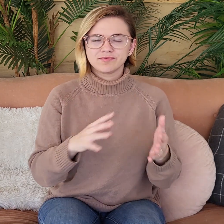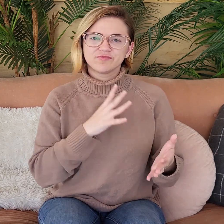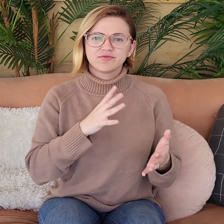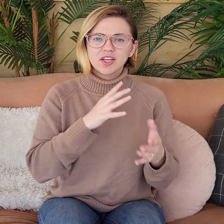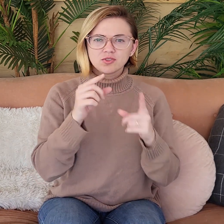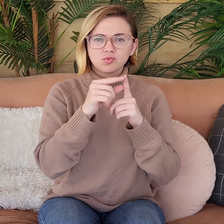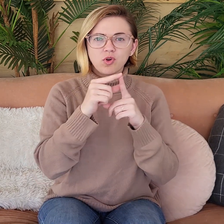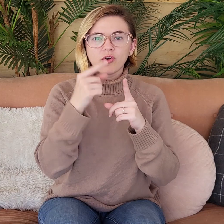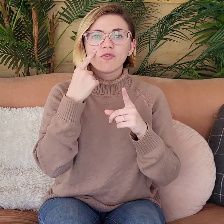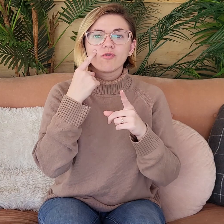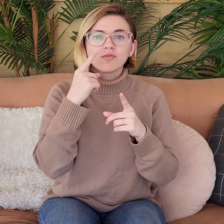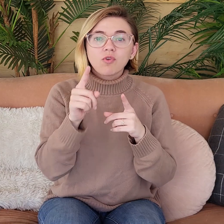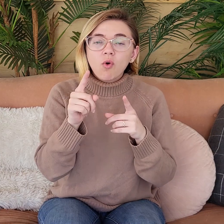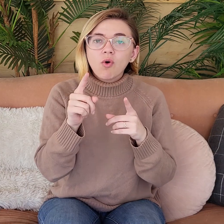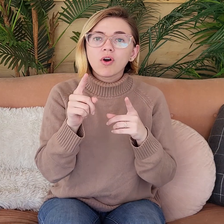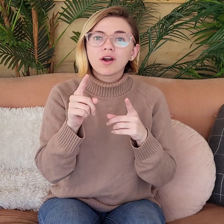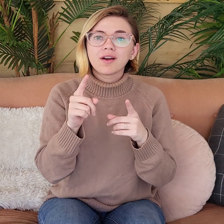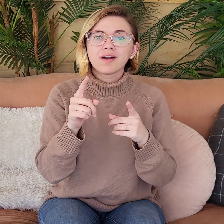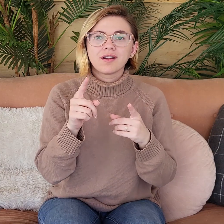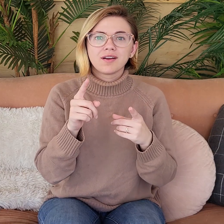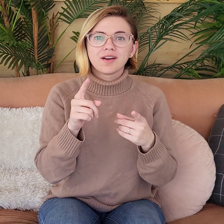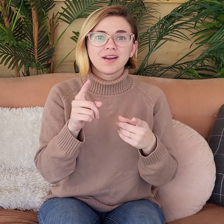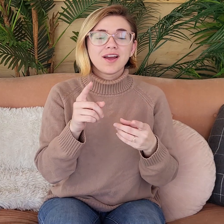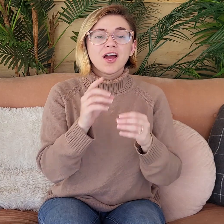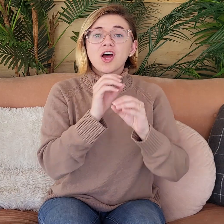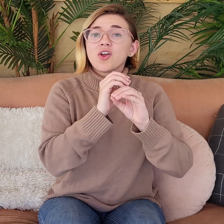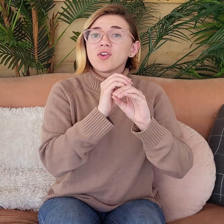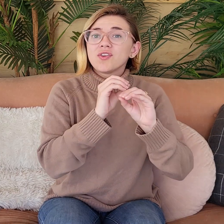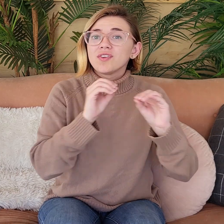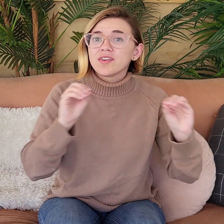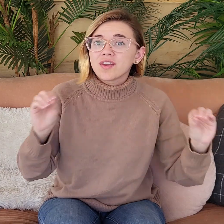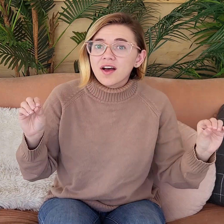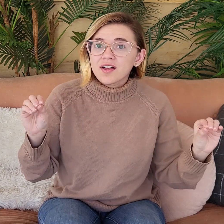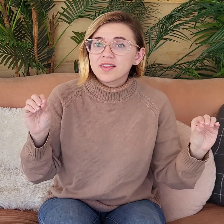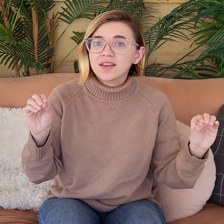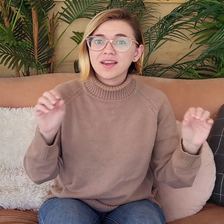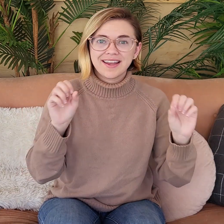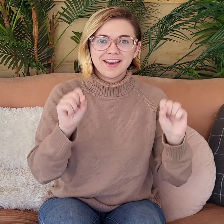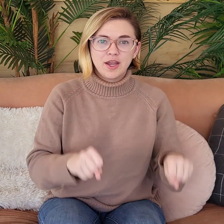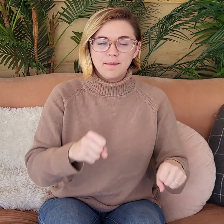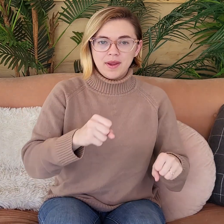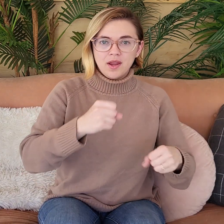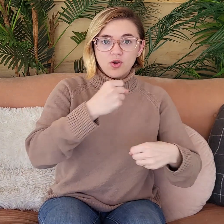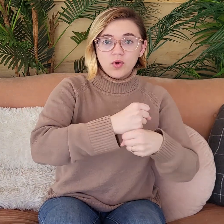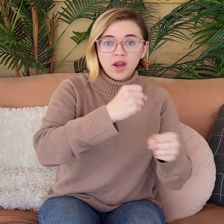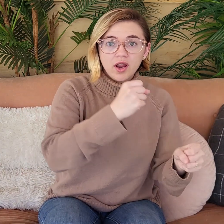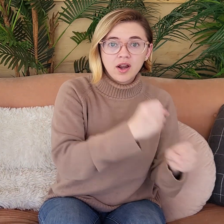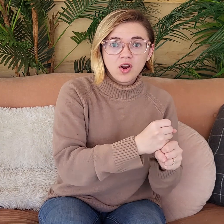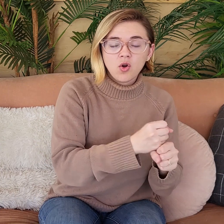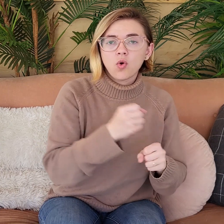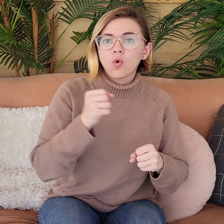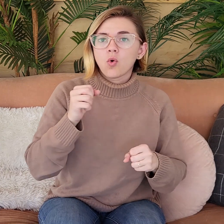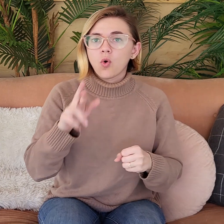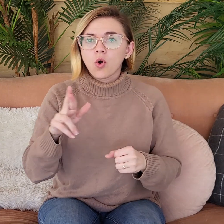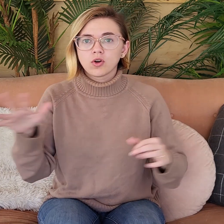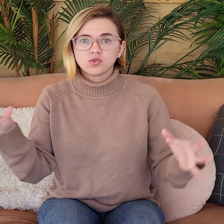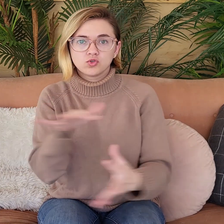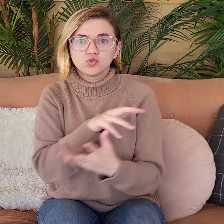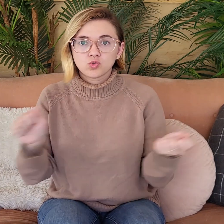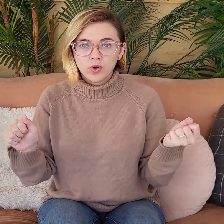So that's just fancy wording for nothing can be created or